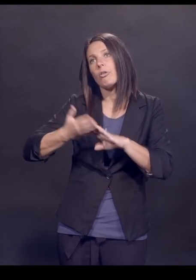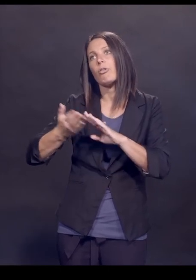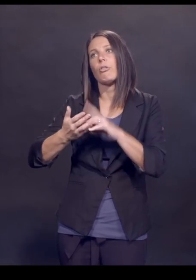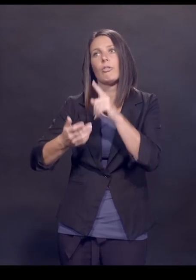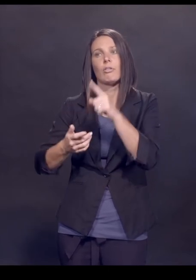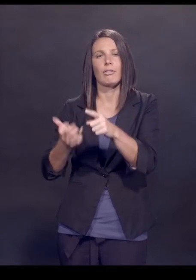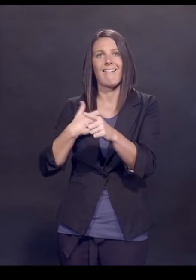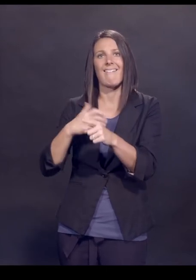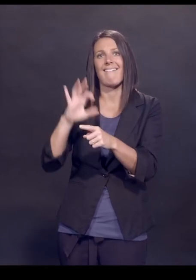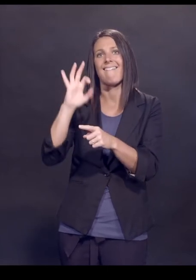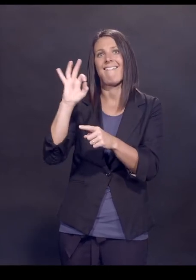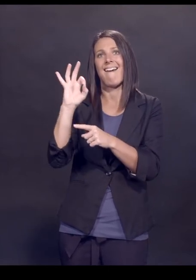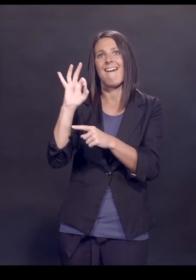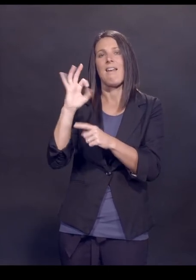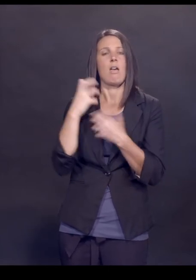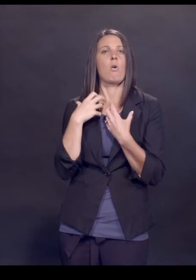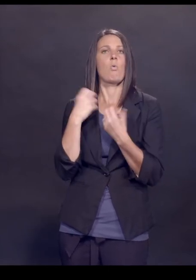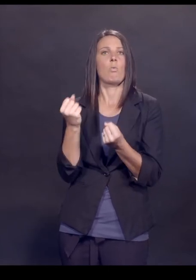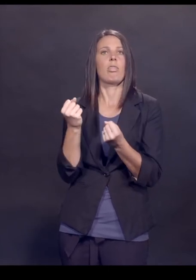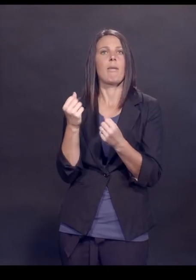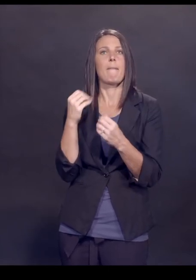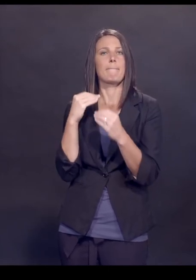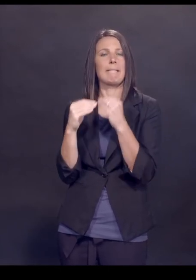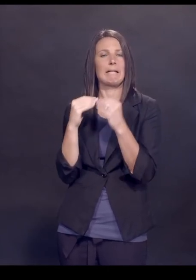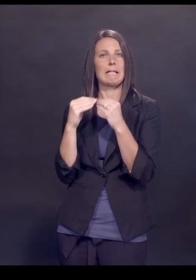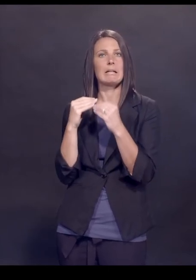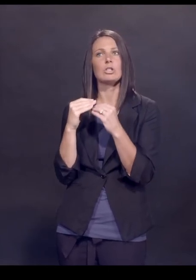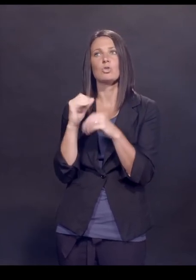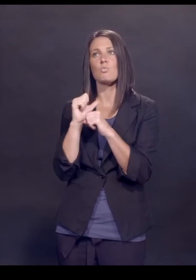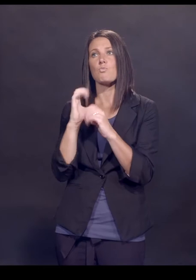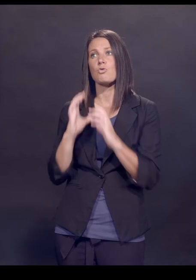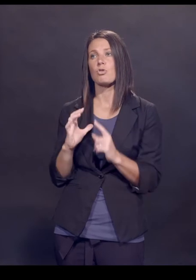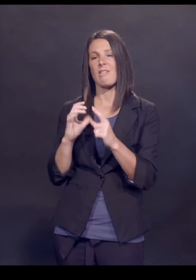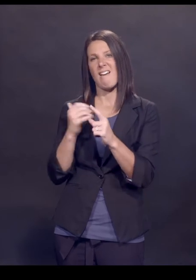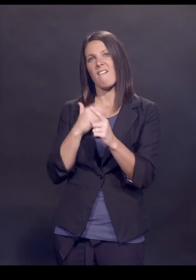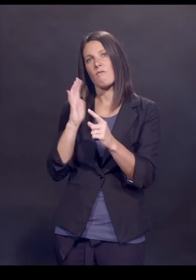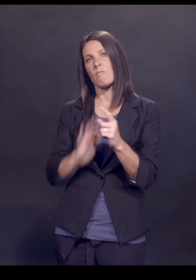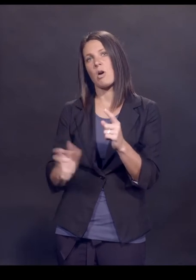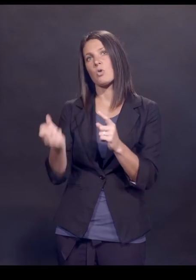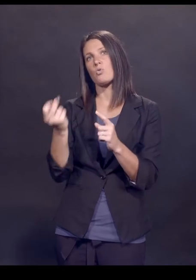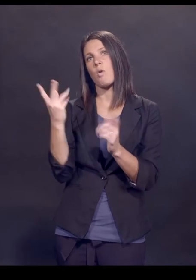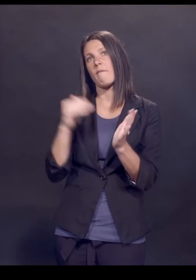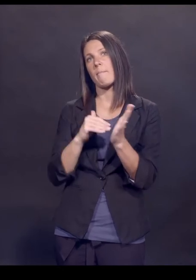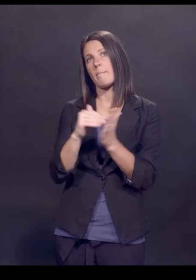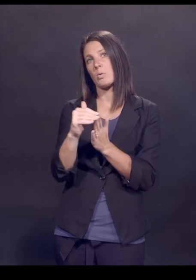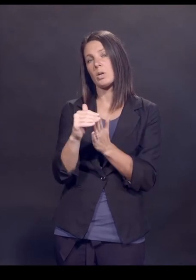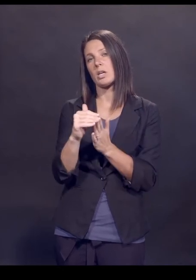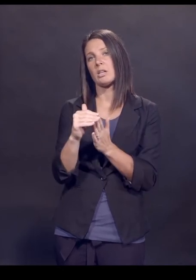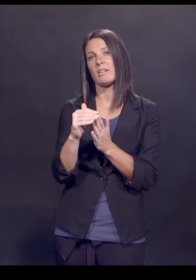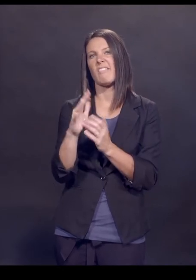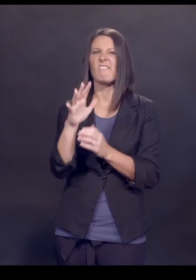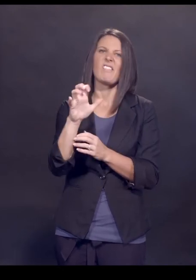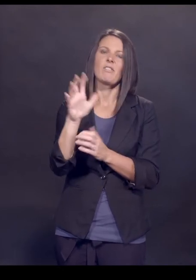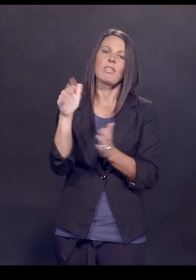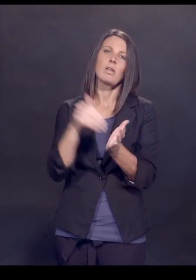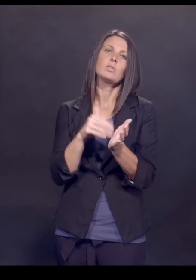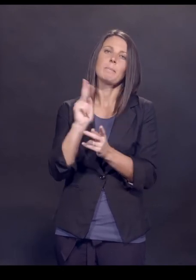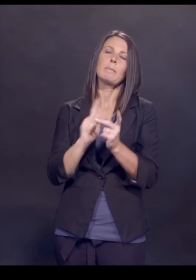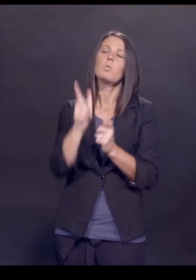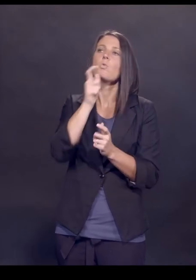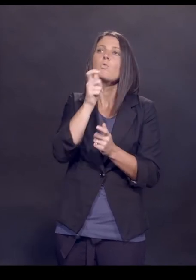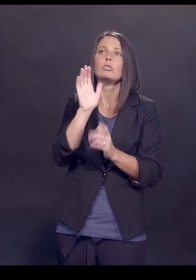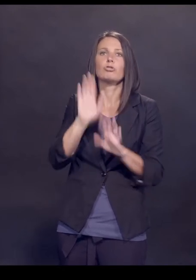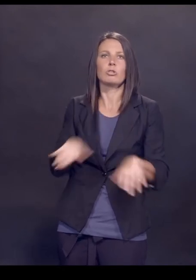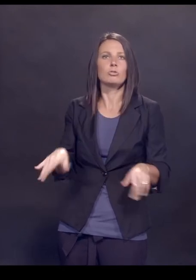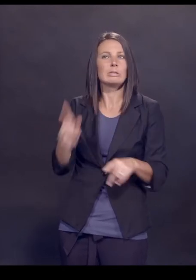nine health maintenance organizations that comprises about 10, 12 million Americans, about 500,000 of whom are children. So you